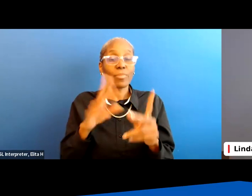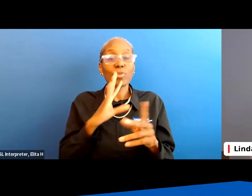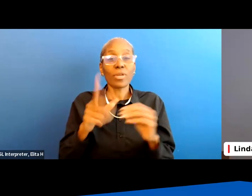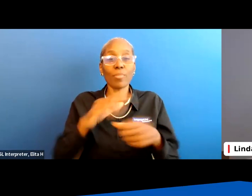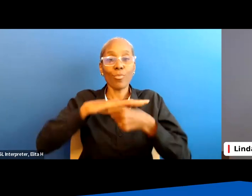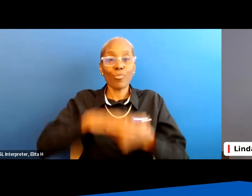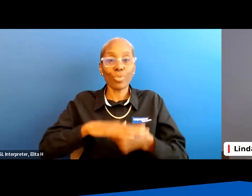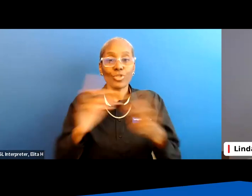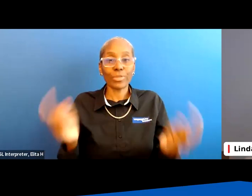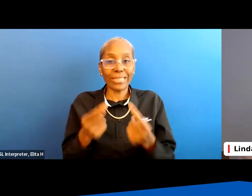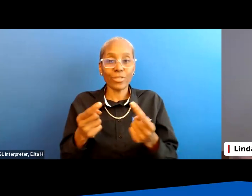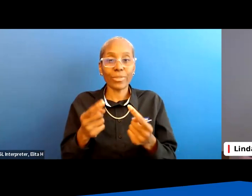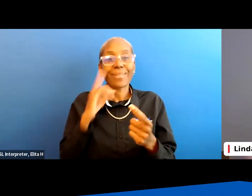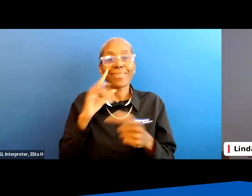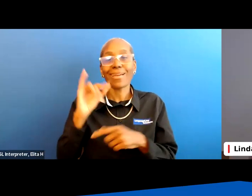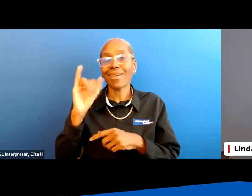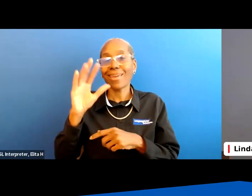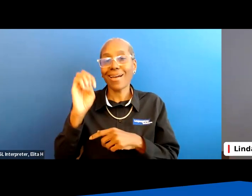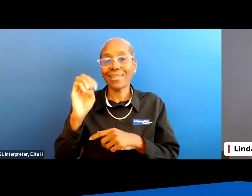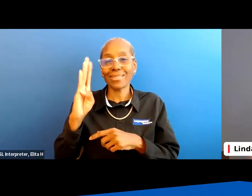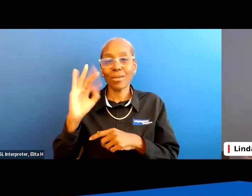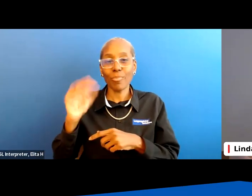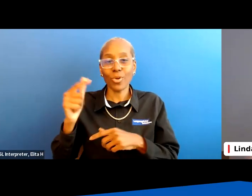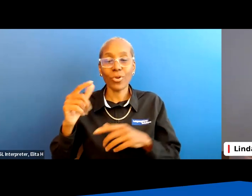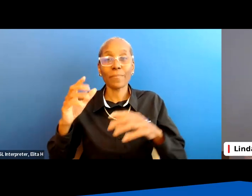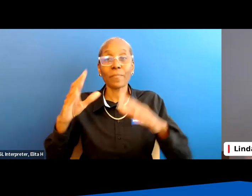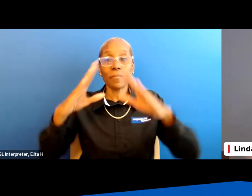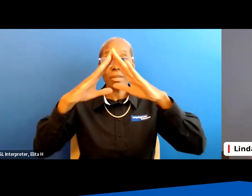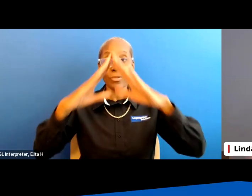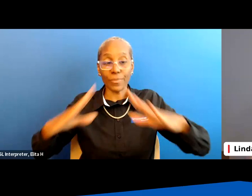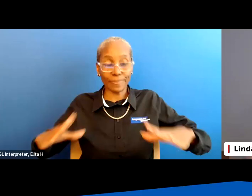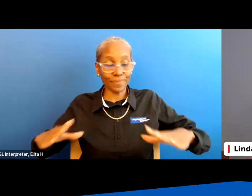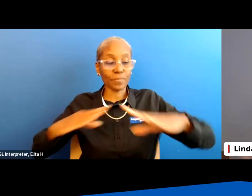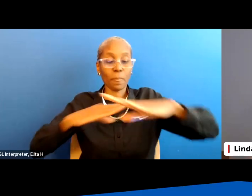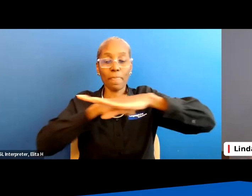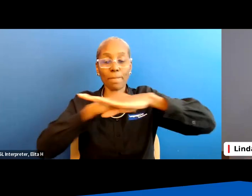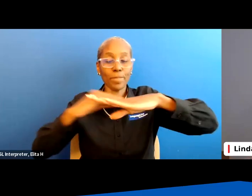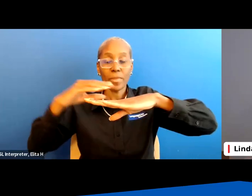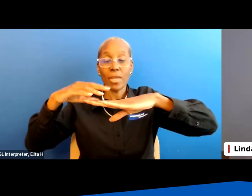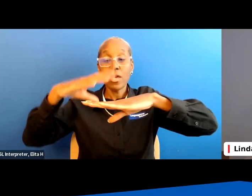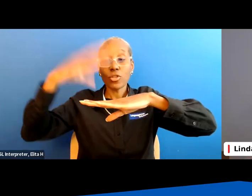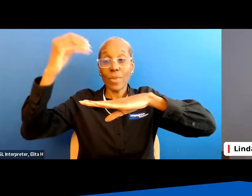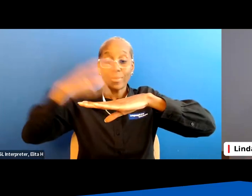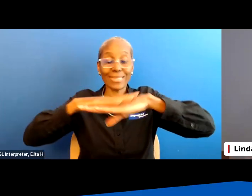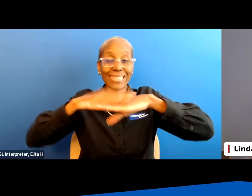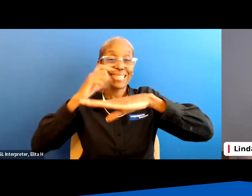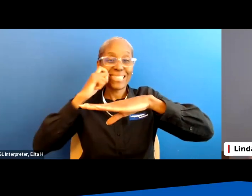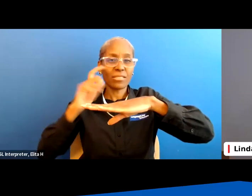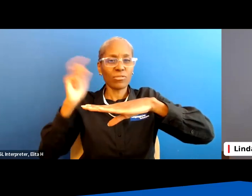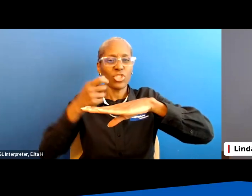pressure injury like an iceberg so if you see a change in pigmentation on your outside of your skin